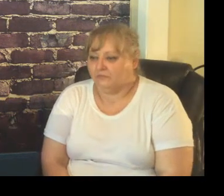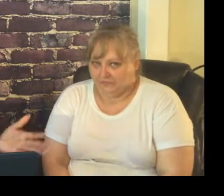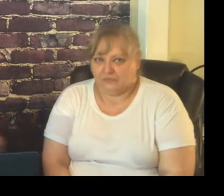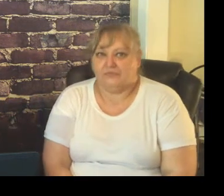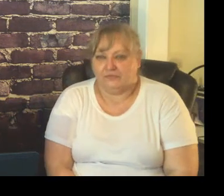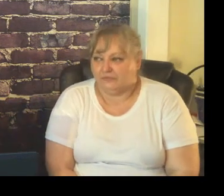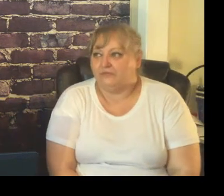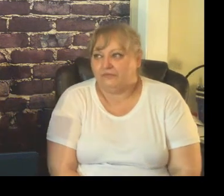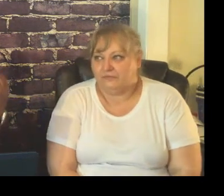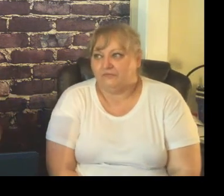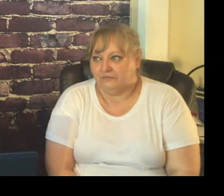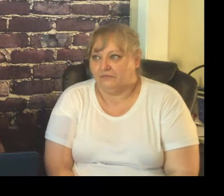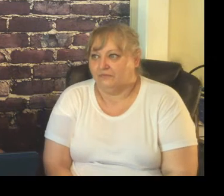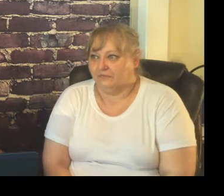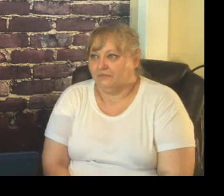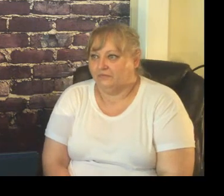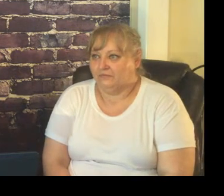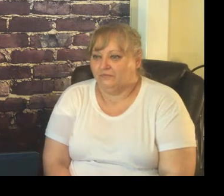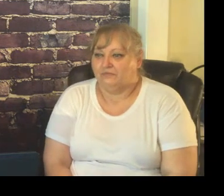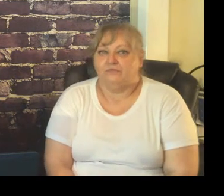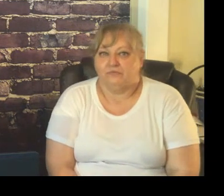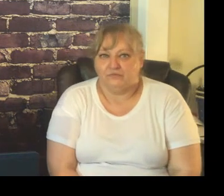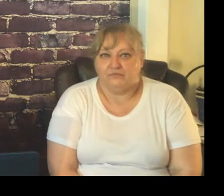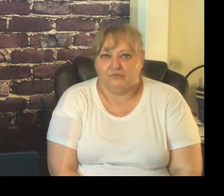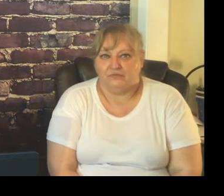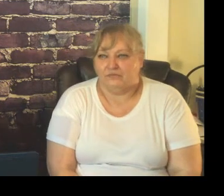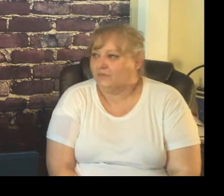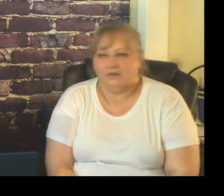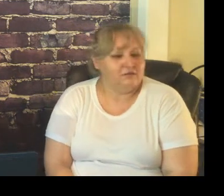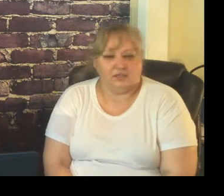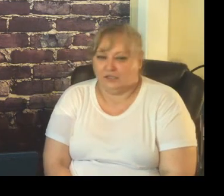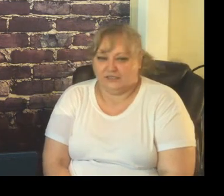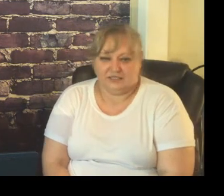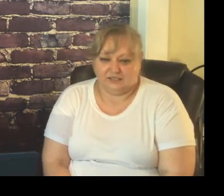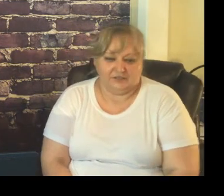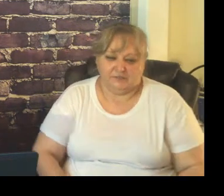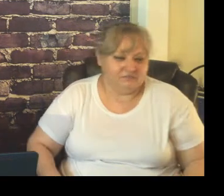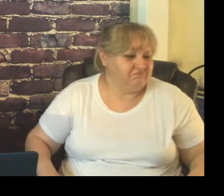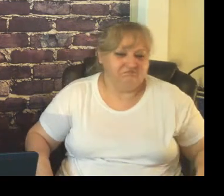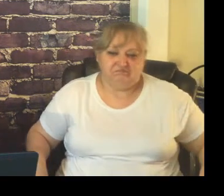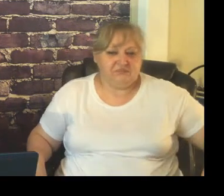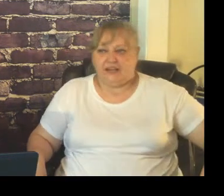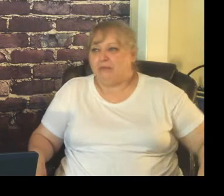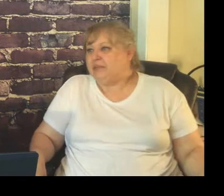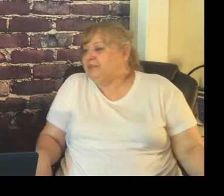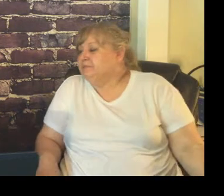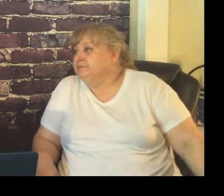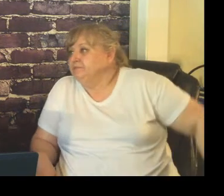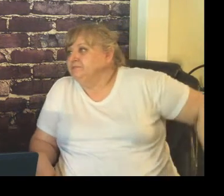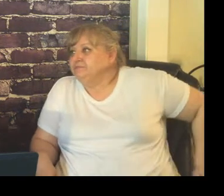our nice little plans about content but until the procedure is there the content is going go out the door so don't think